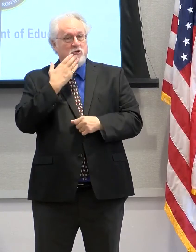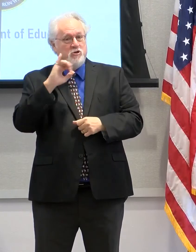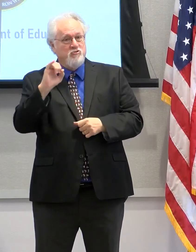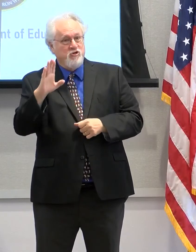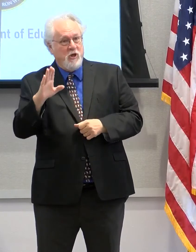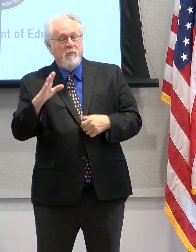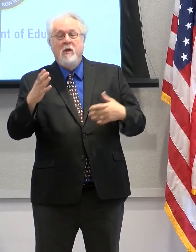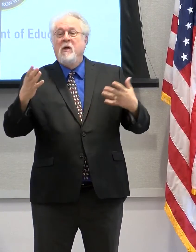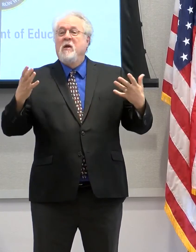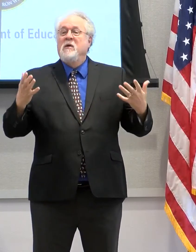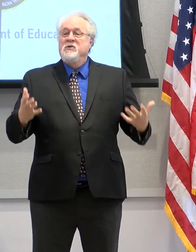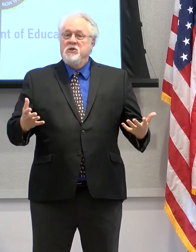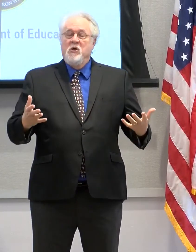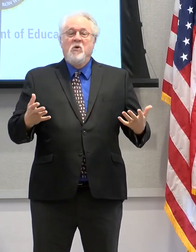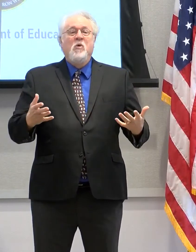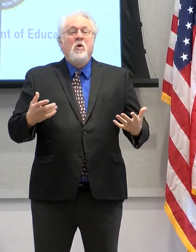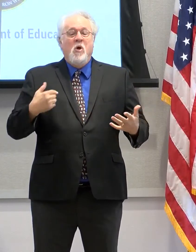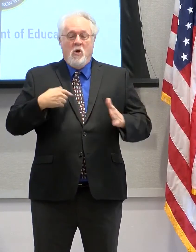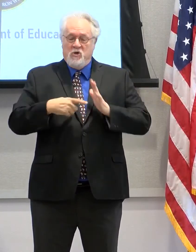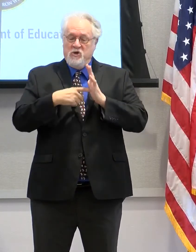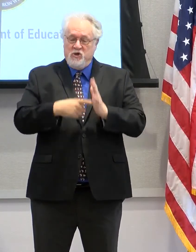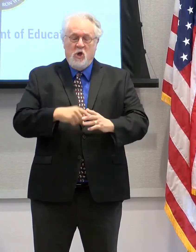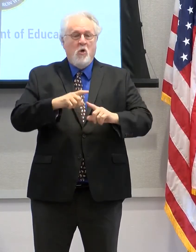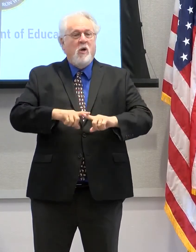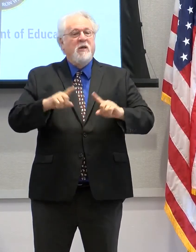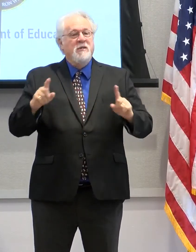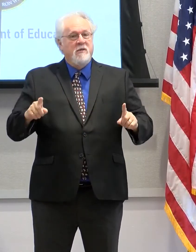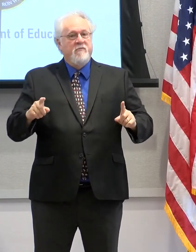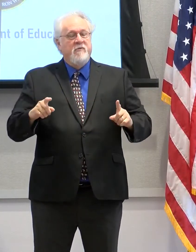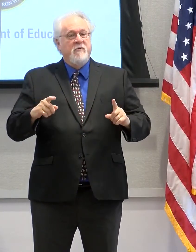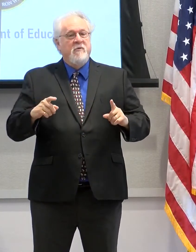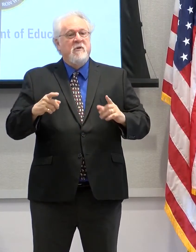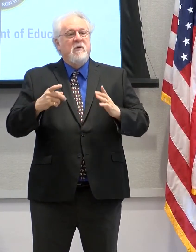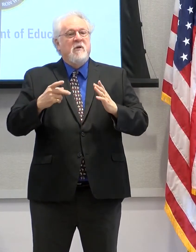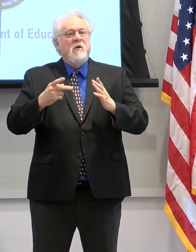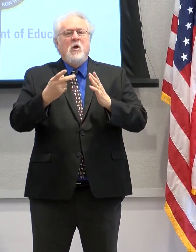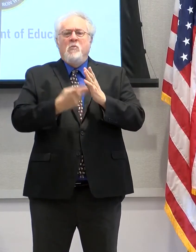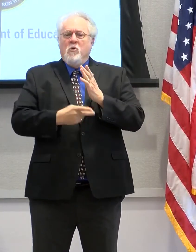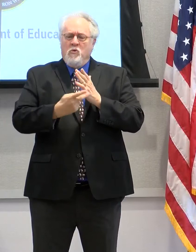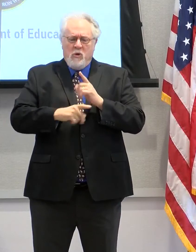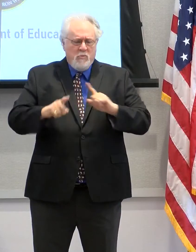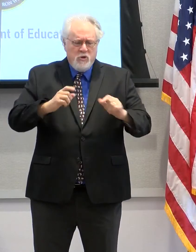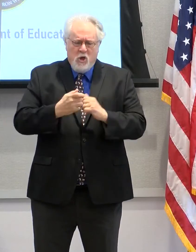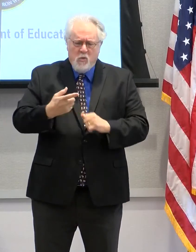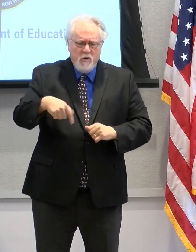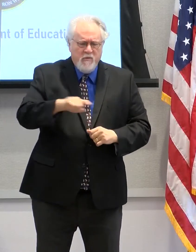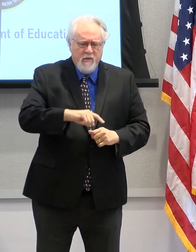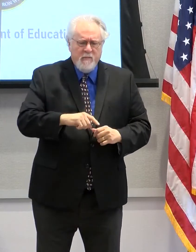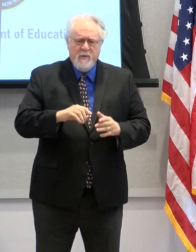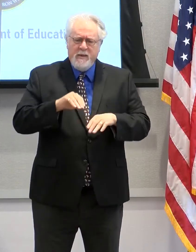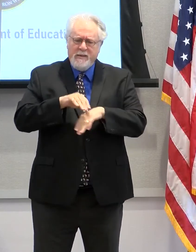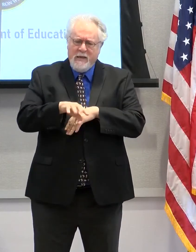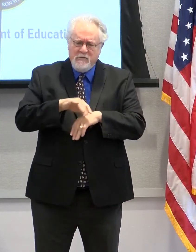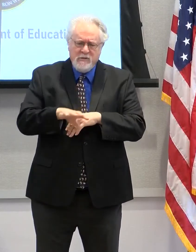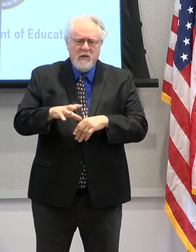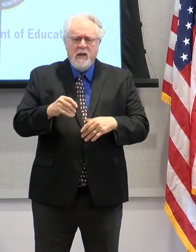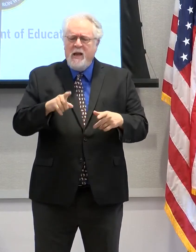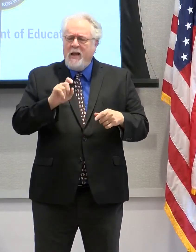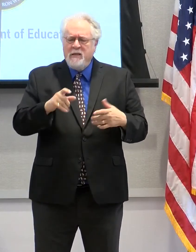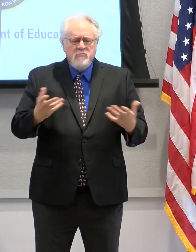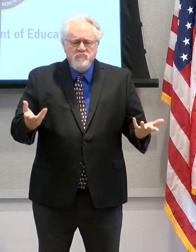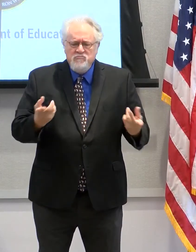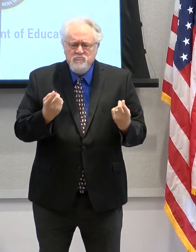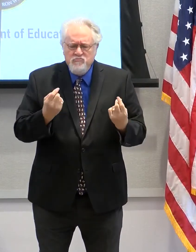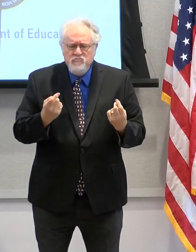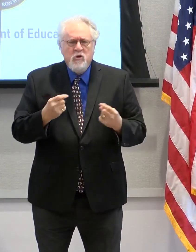And so when we walk eight-graders through, we show them a difference of the program. We talk to them. We counsel them. And we ask what they want to do.